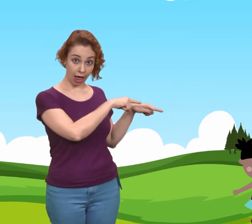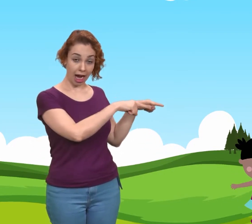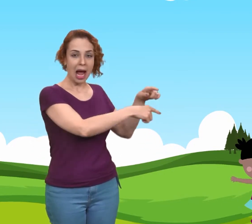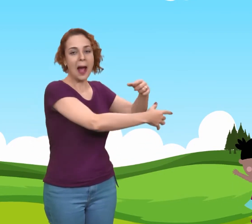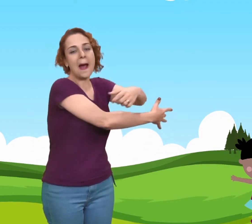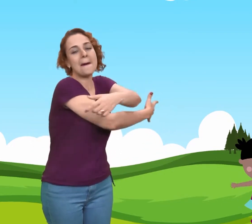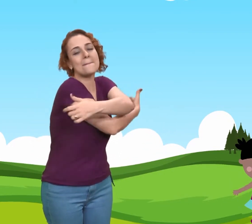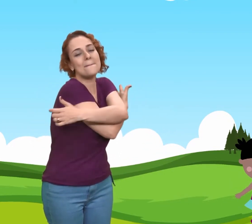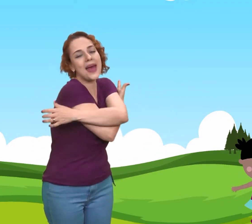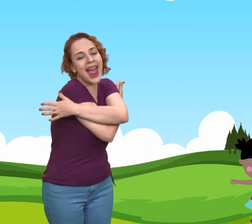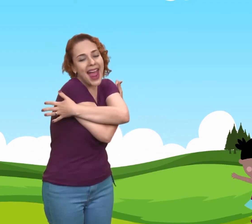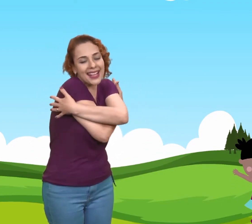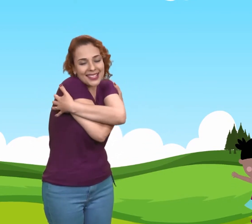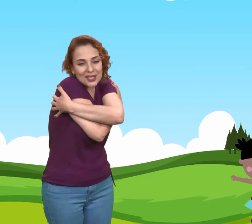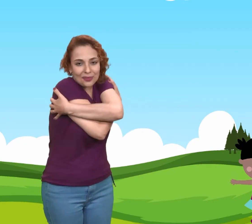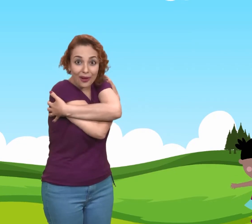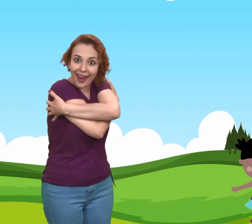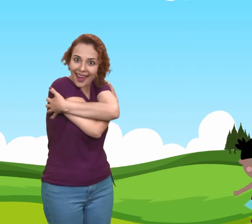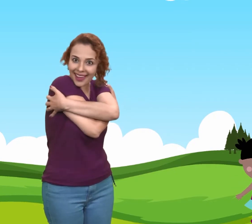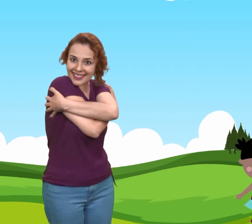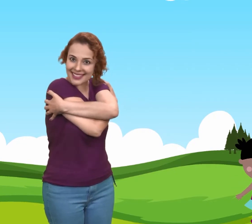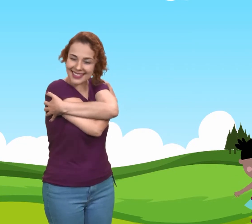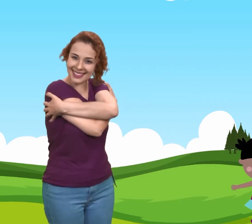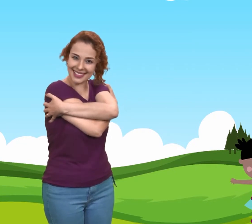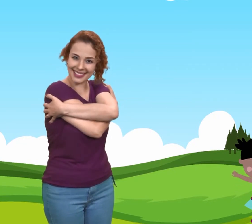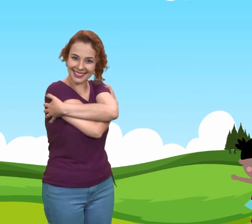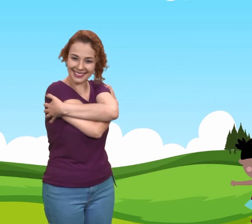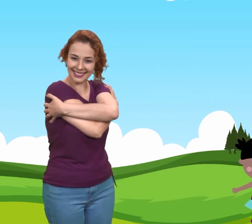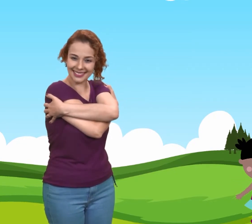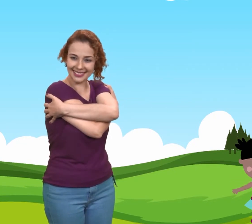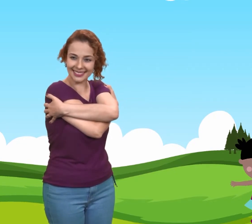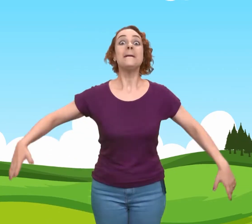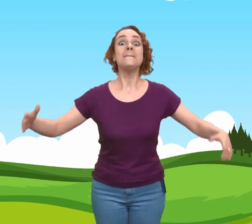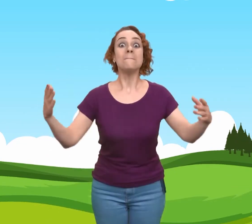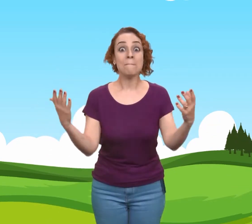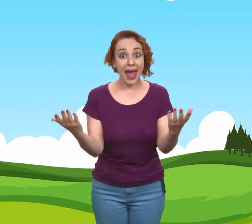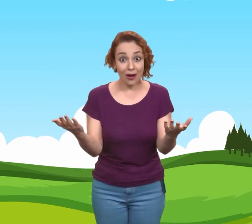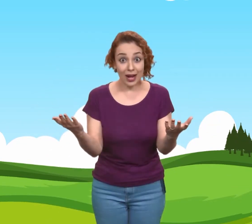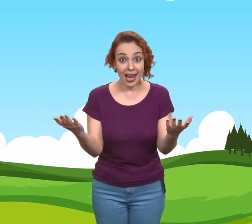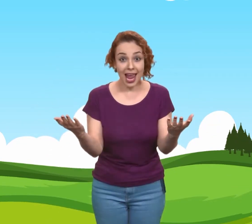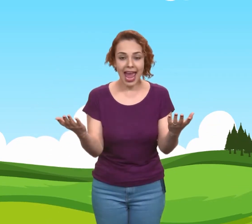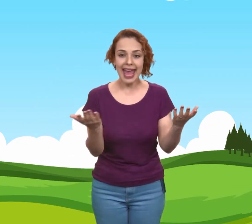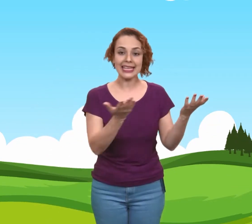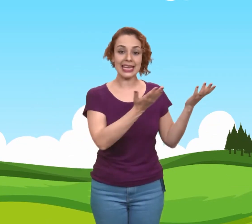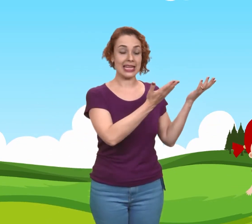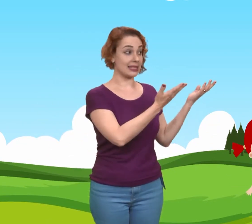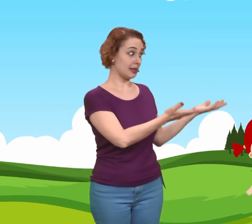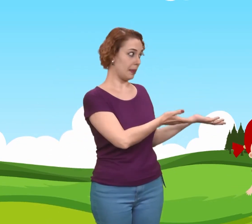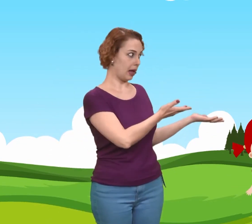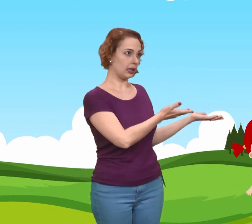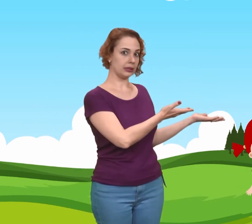best friends. Mary and Isabella.